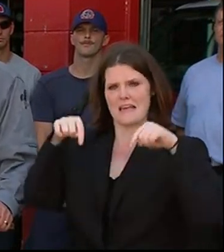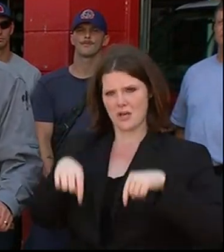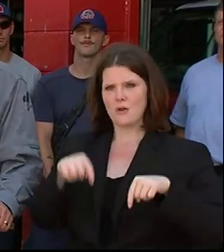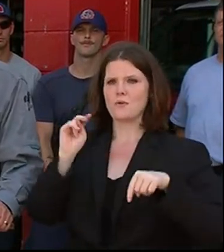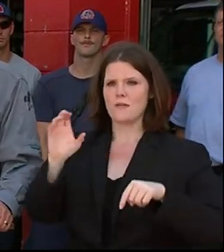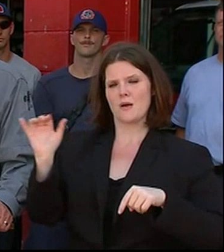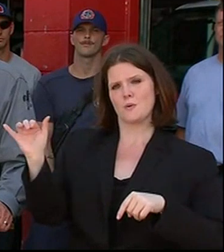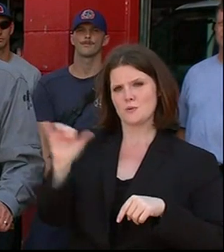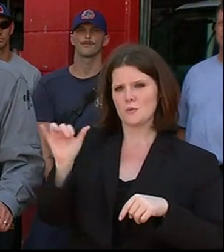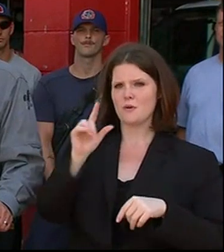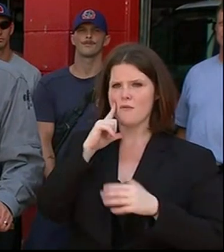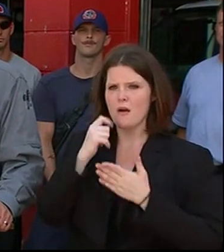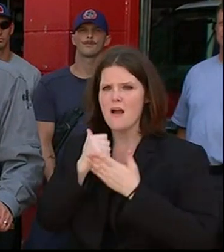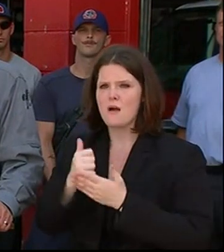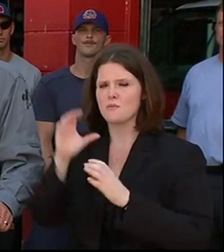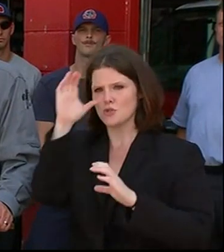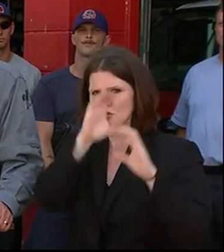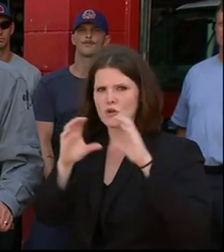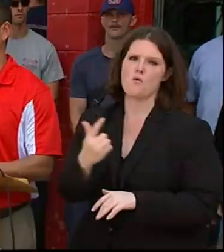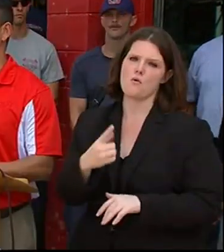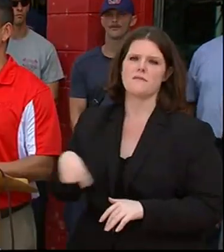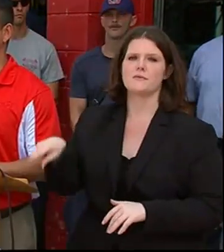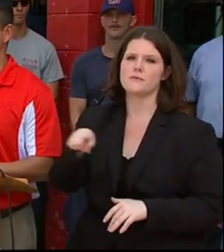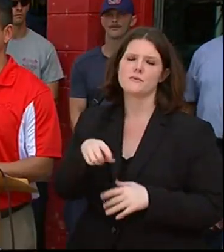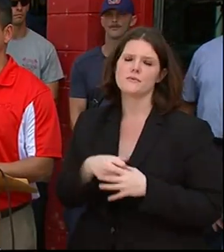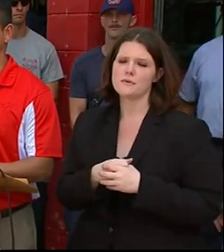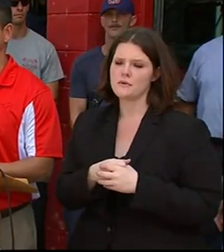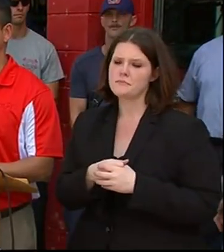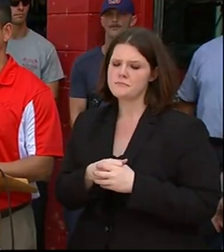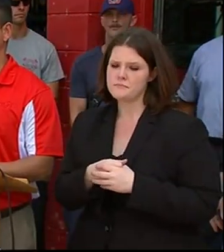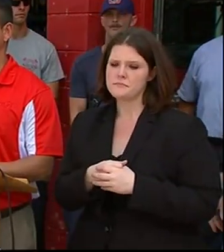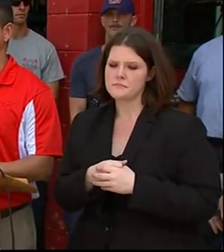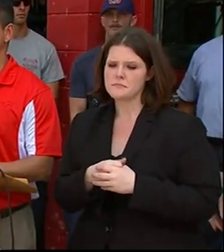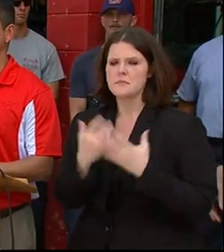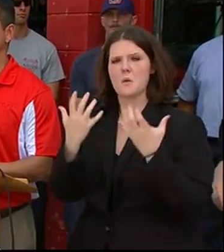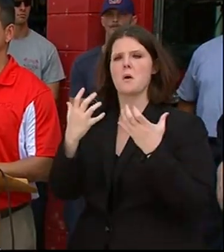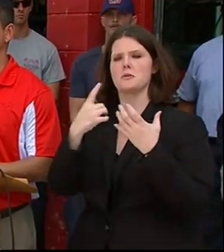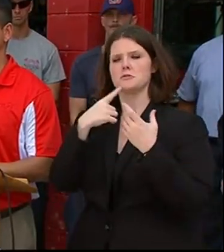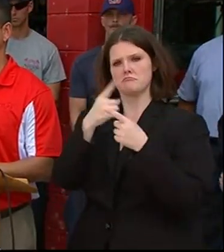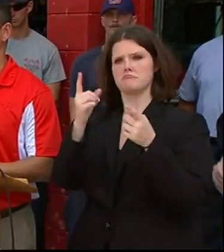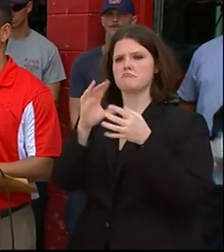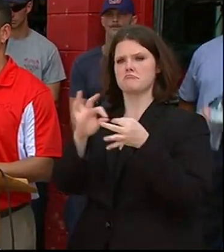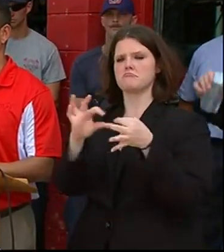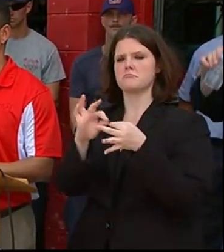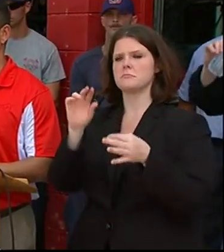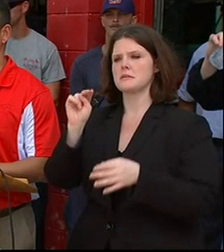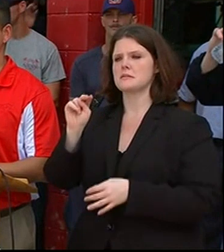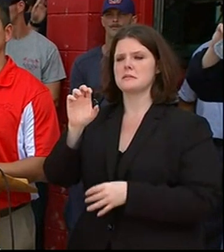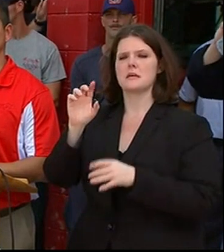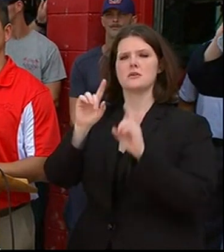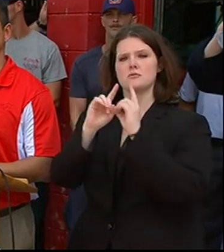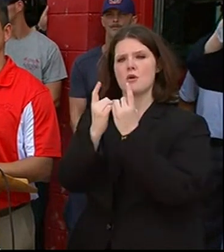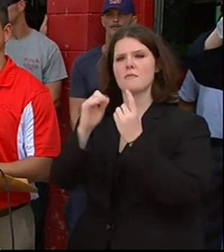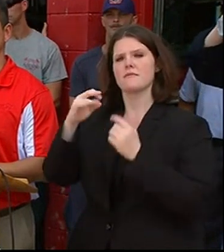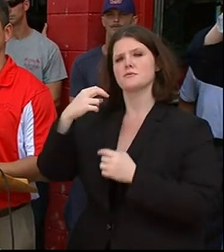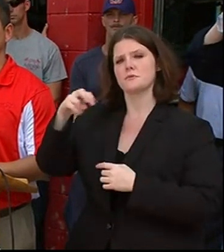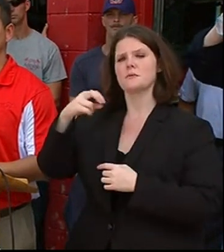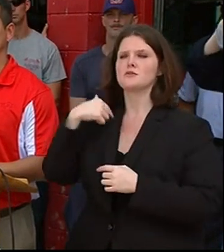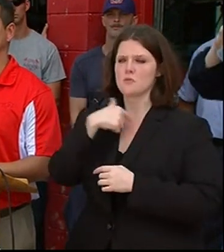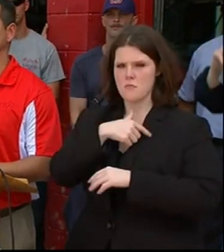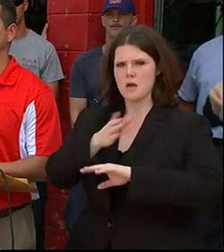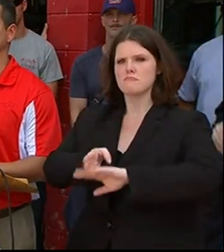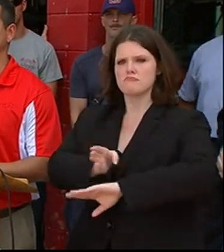state for search and rescue operations. I do want to say that NCDOT has been making significant progress.